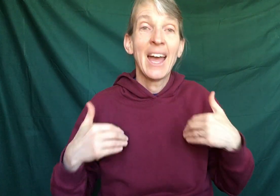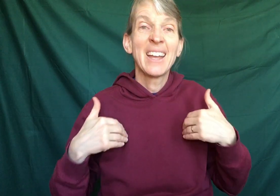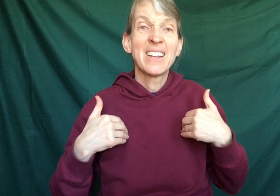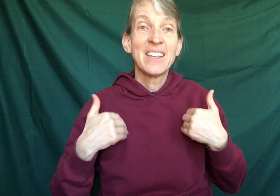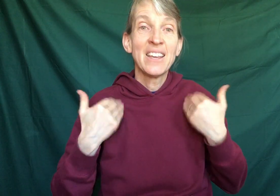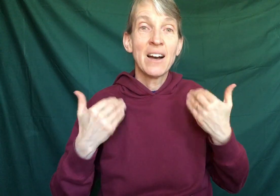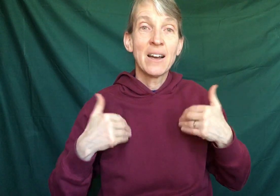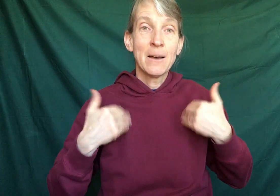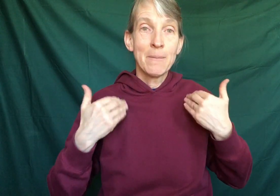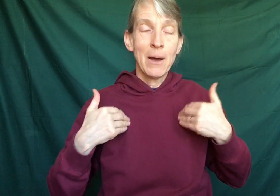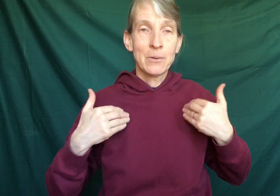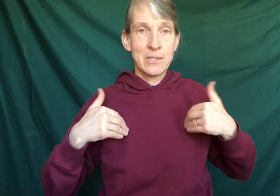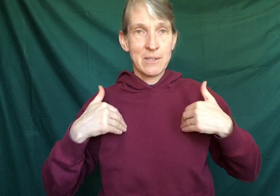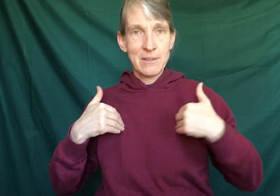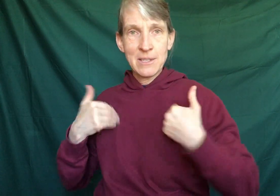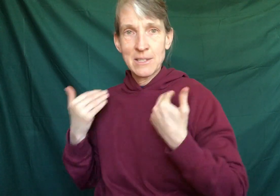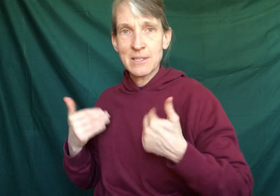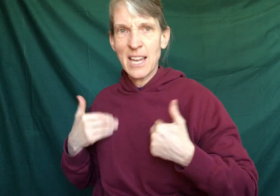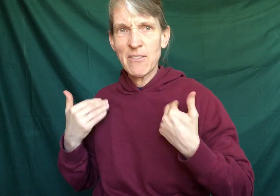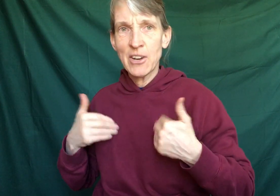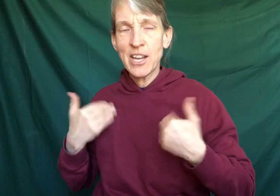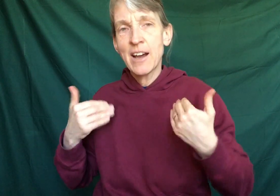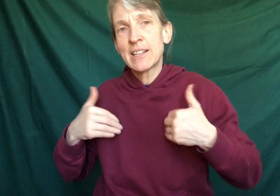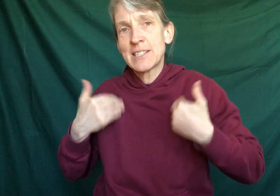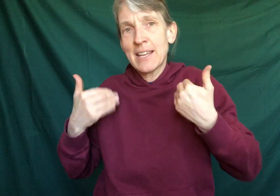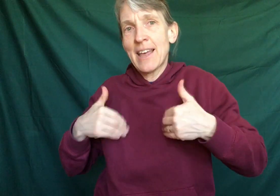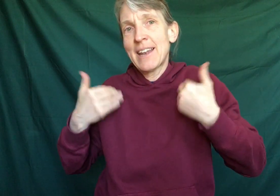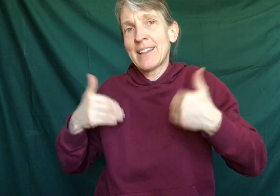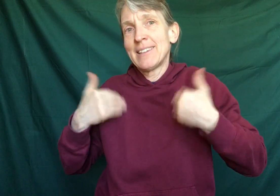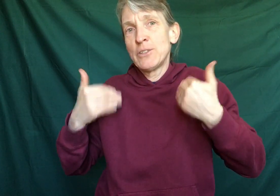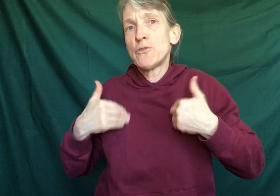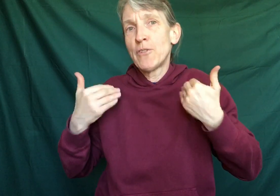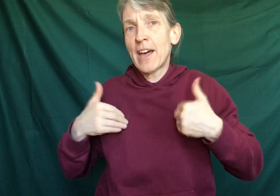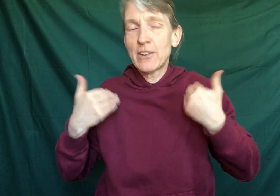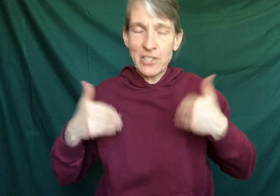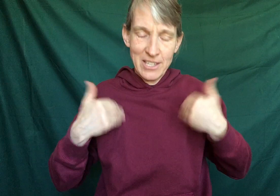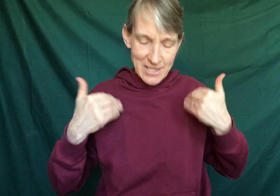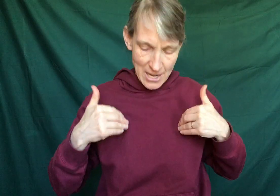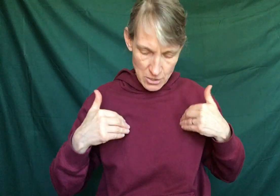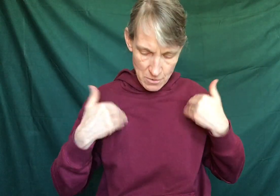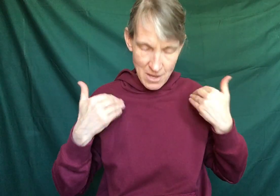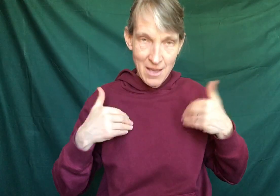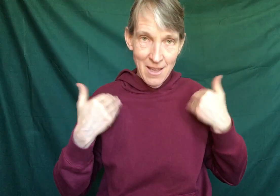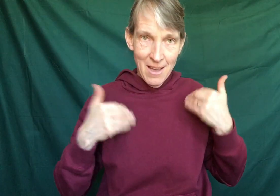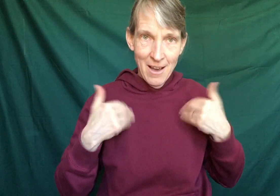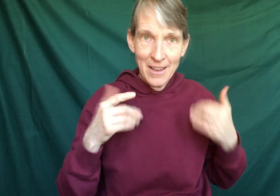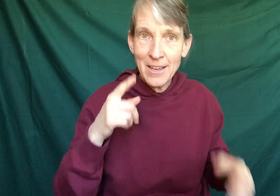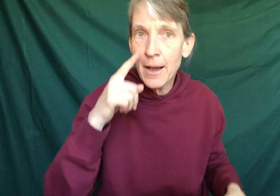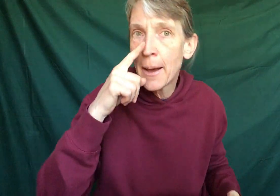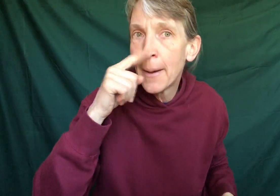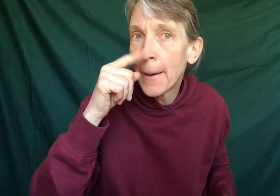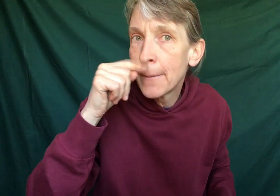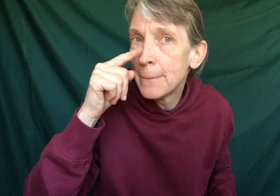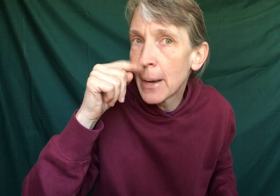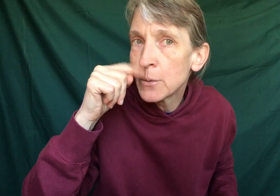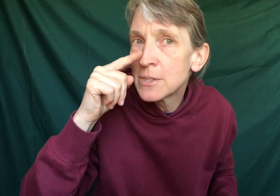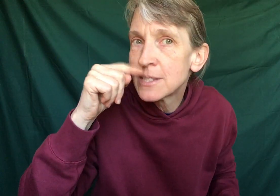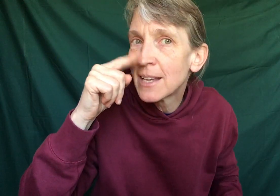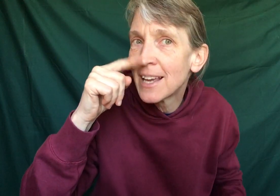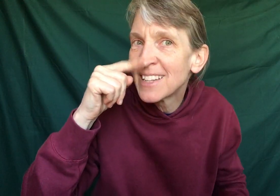And a young mouse. So the sign for young, it's like that youthful energy inside you. A young mouse, and